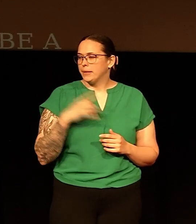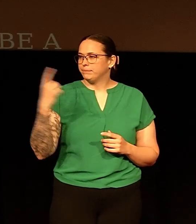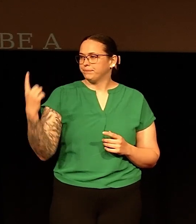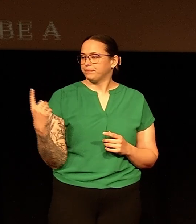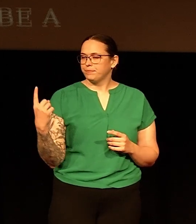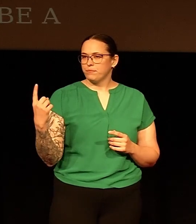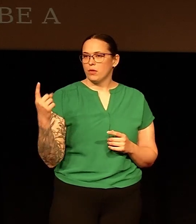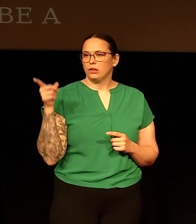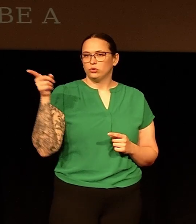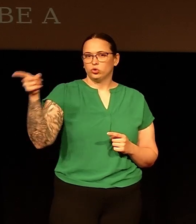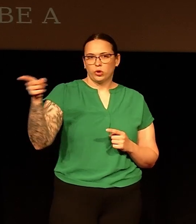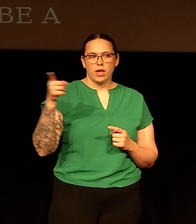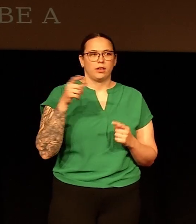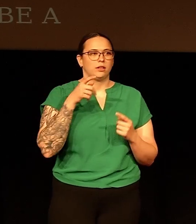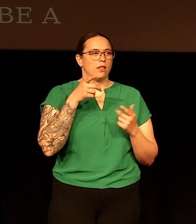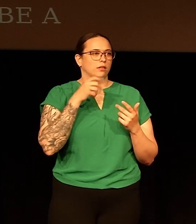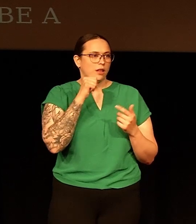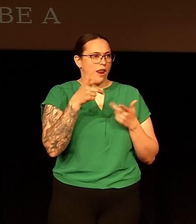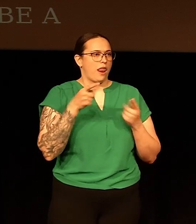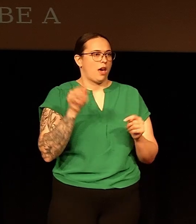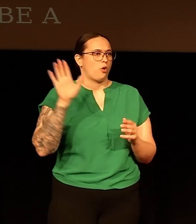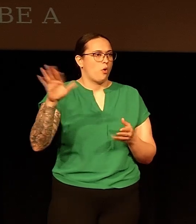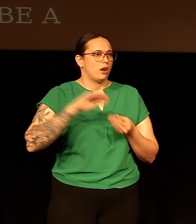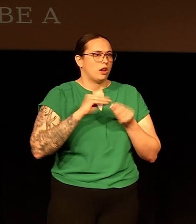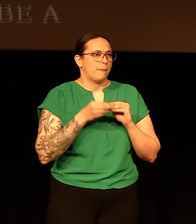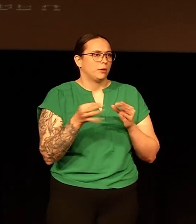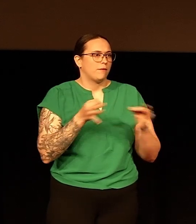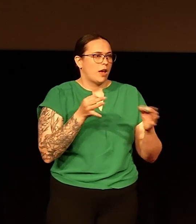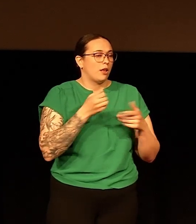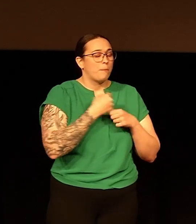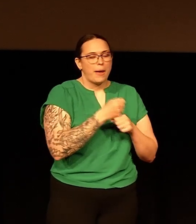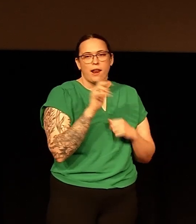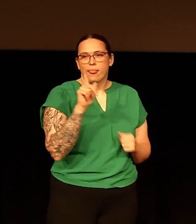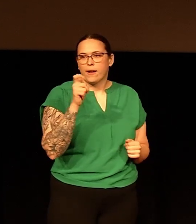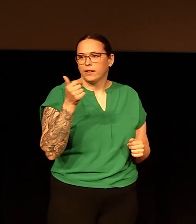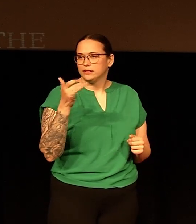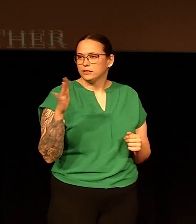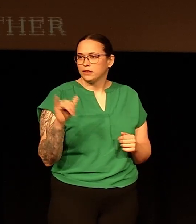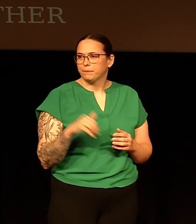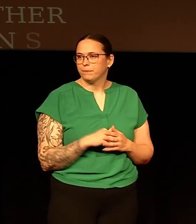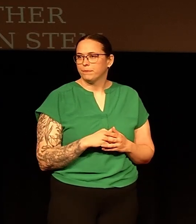And there was another woman who used her passions to create a legacy despite her number.